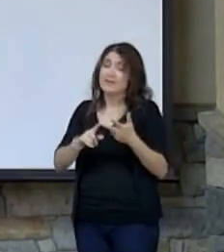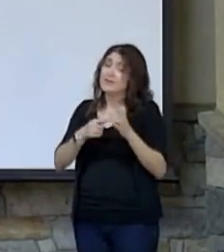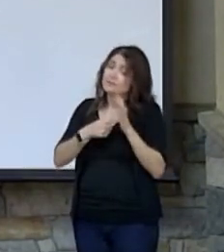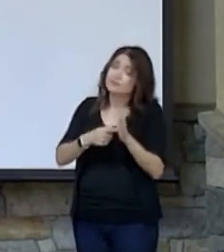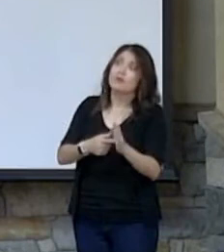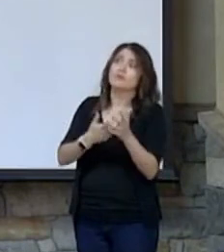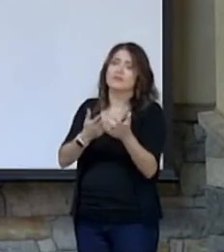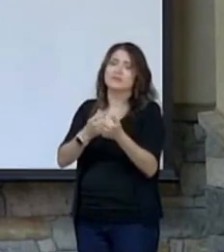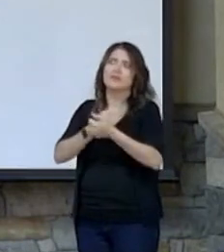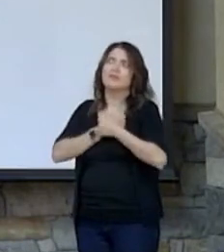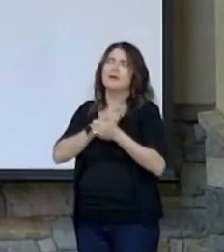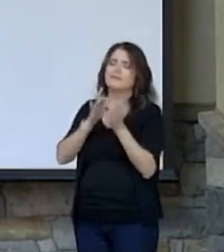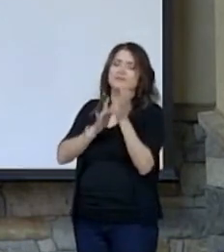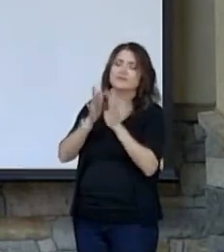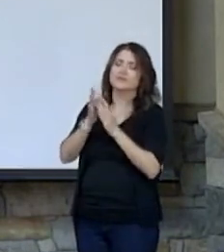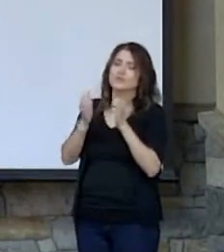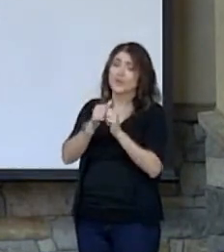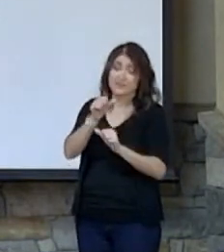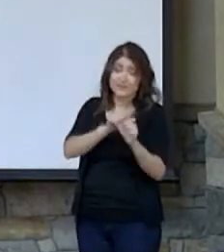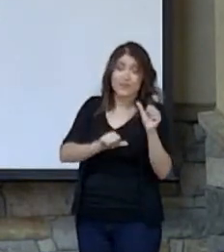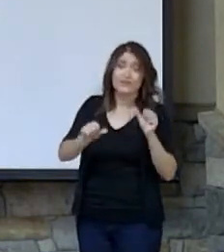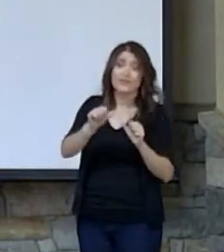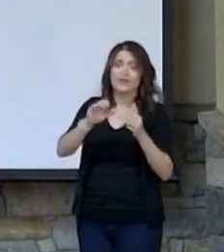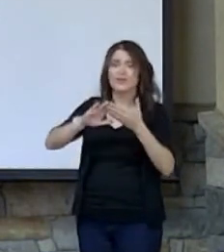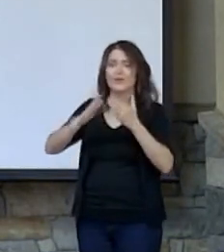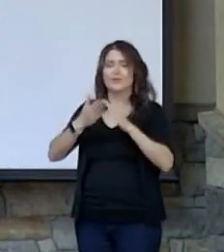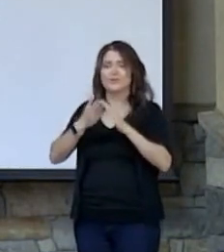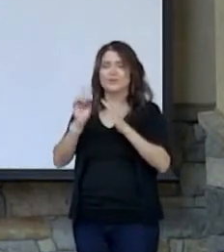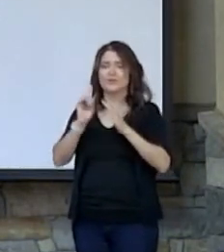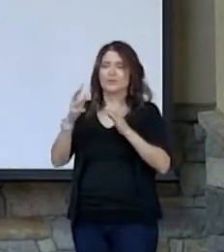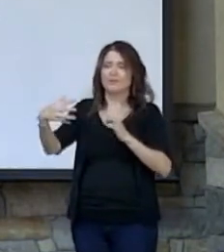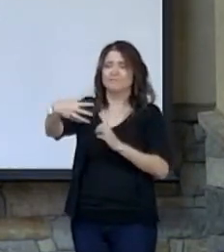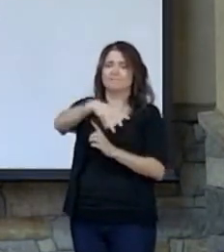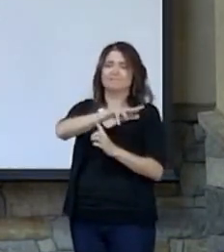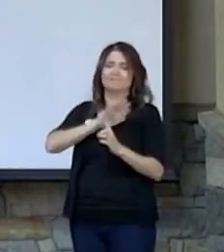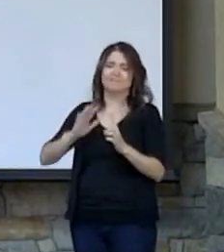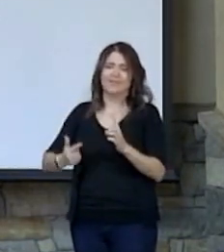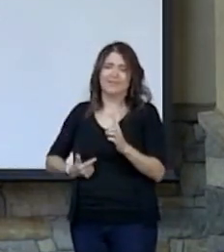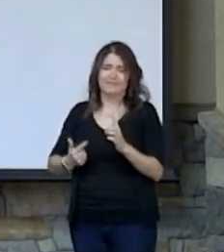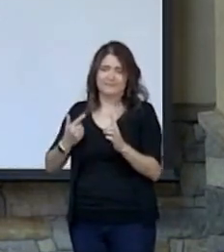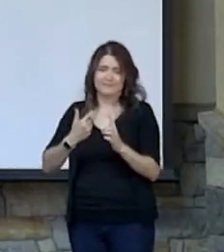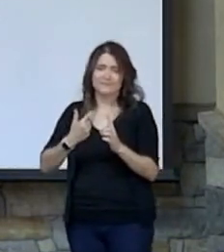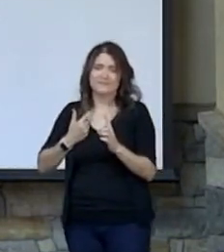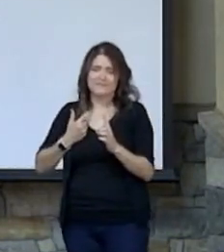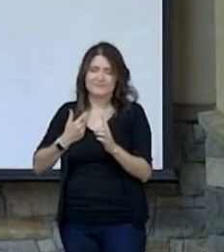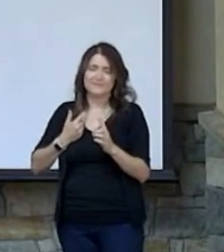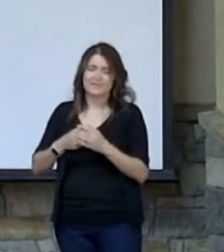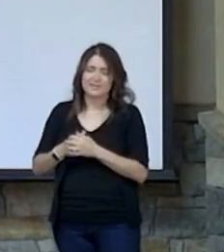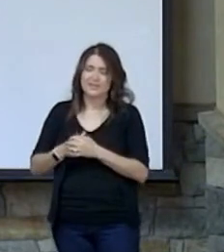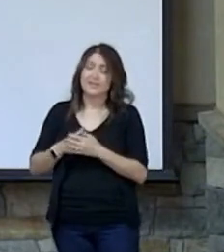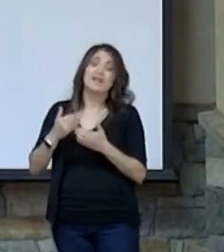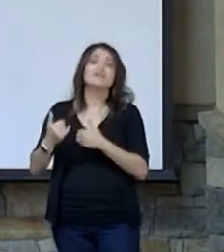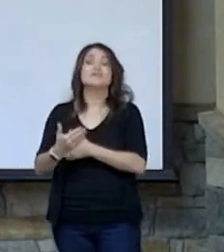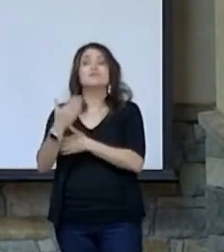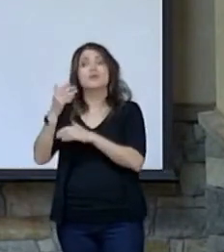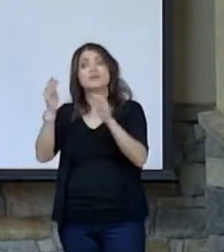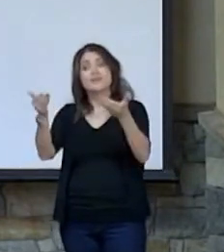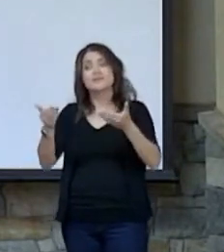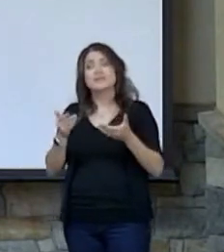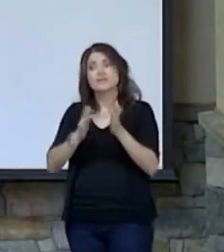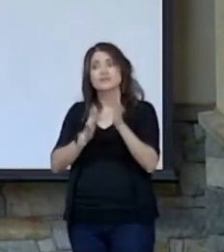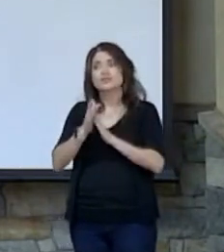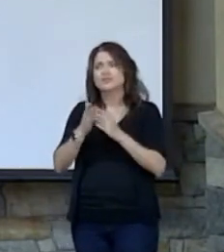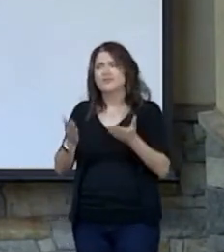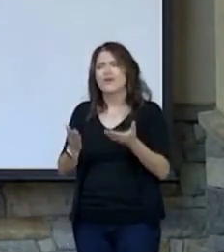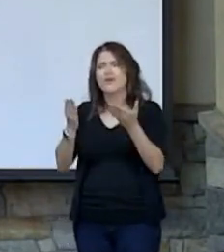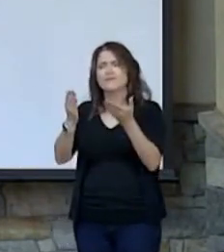Jesus with each other and with the community in which we live. This morning, the invitation of Jesus is offered to